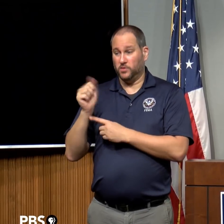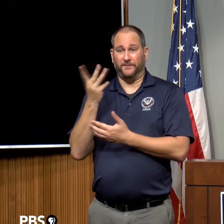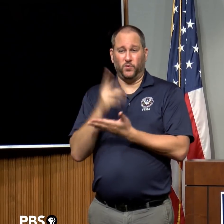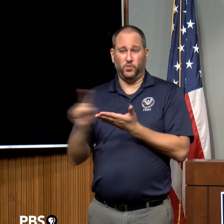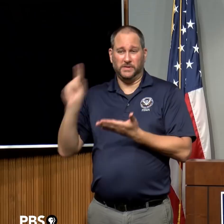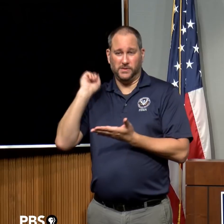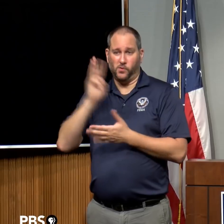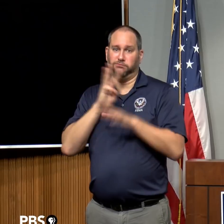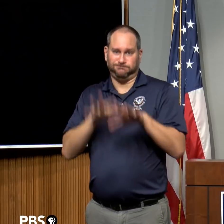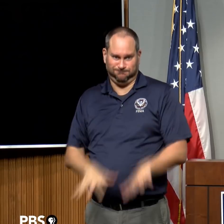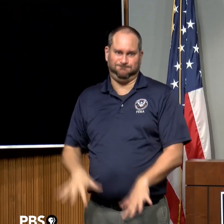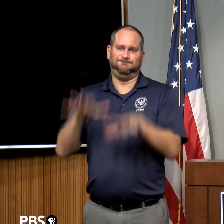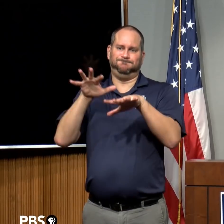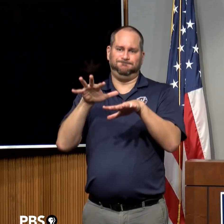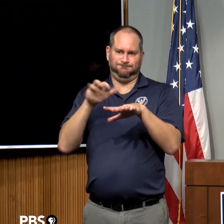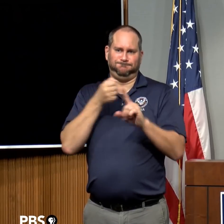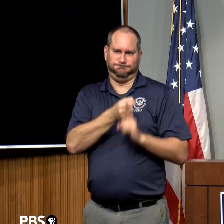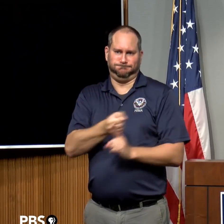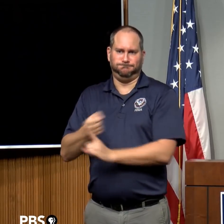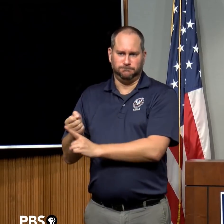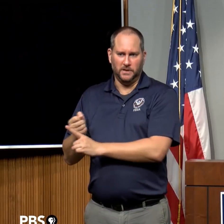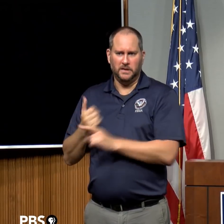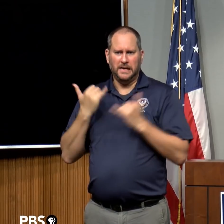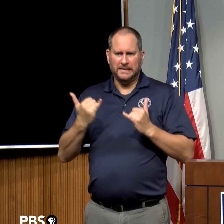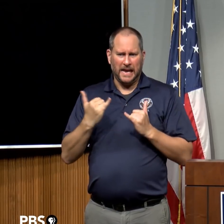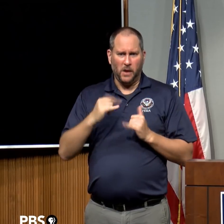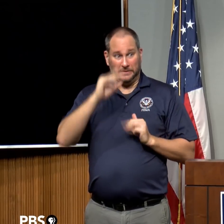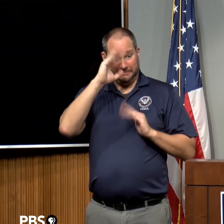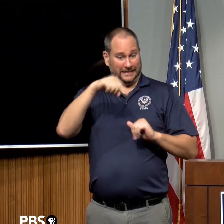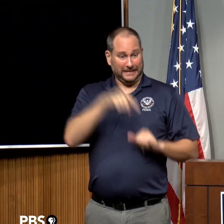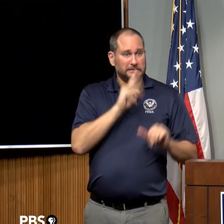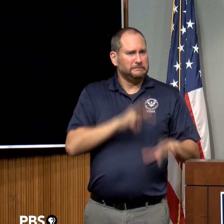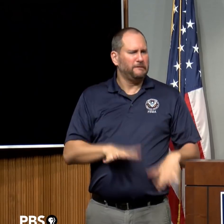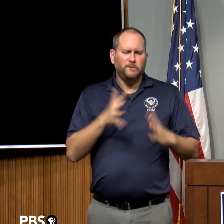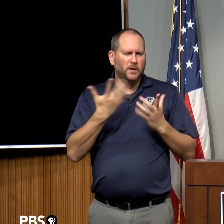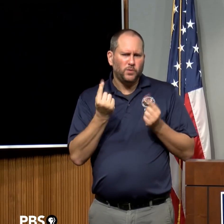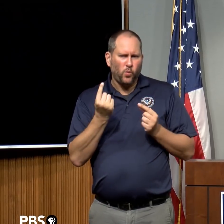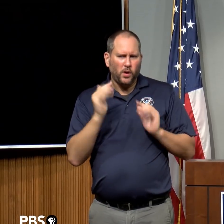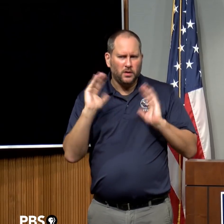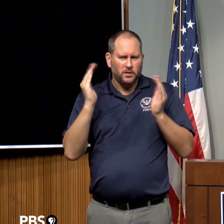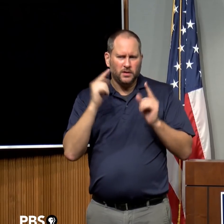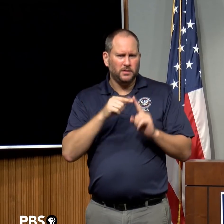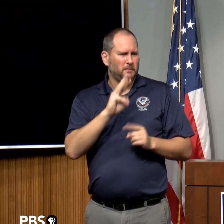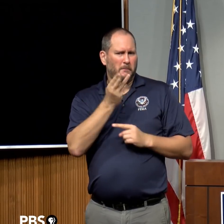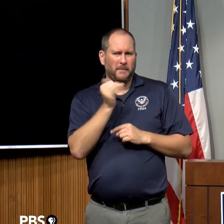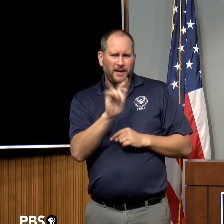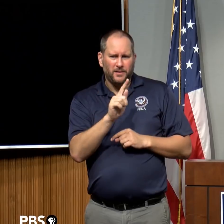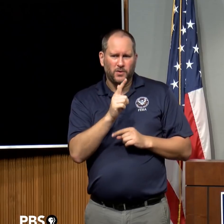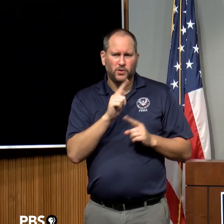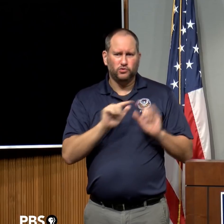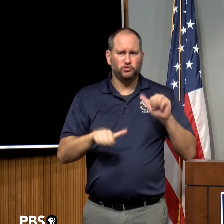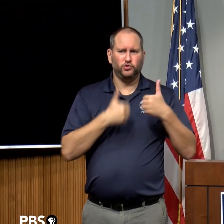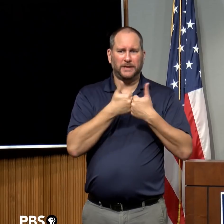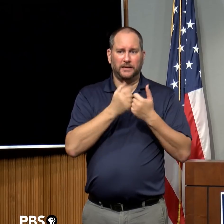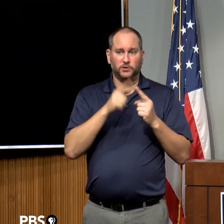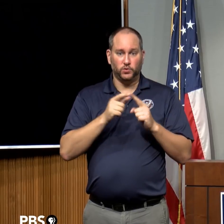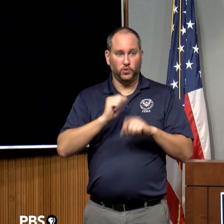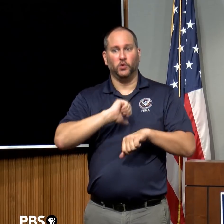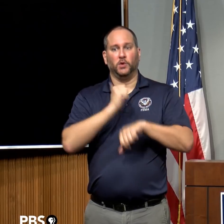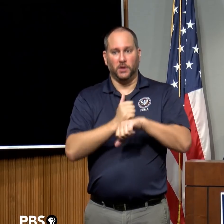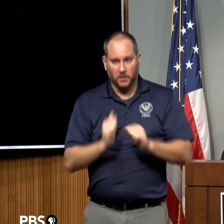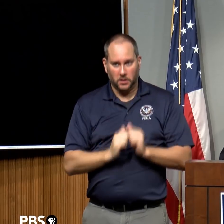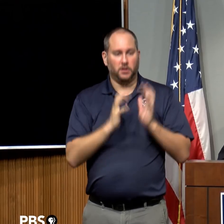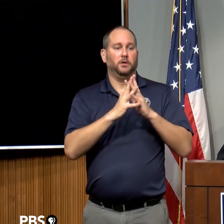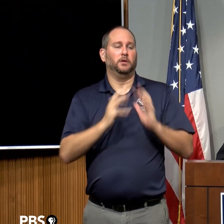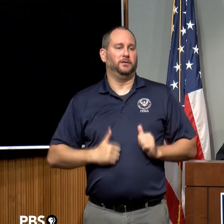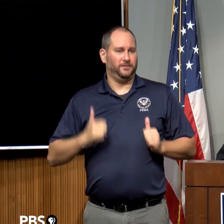Can you tell us what to expect with this storm and what the, you know, what the challenges to reestablishing those lifelines will be? So,